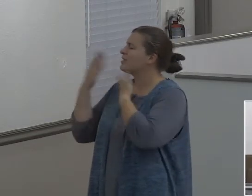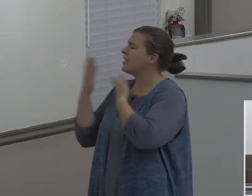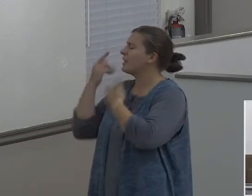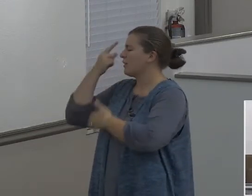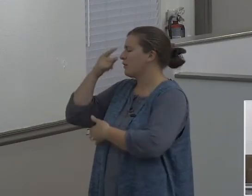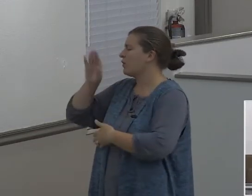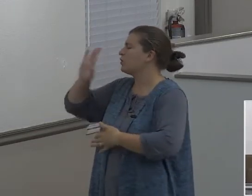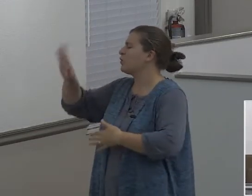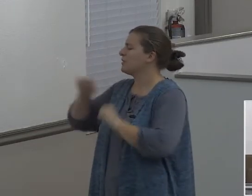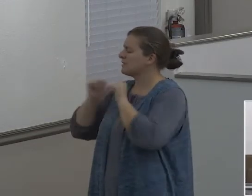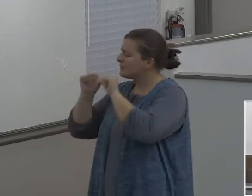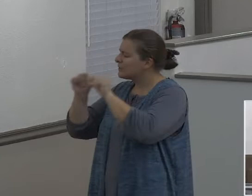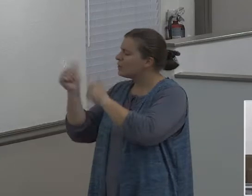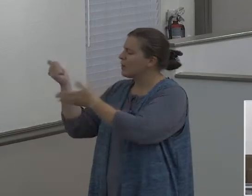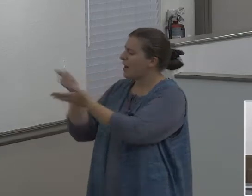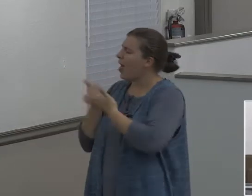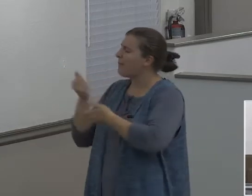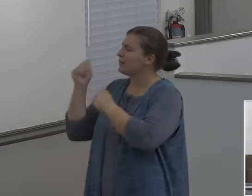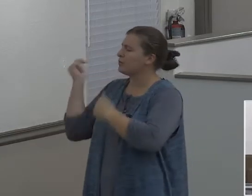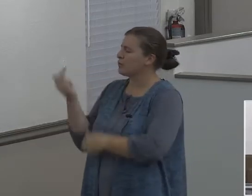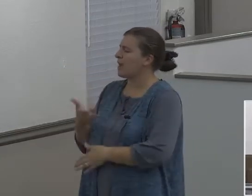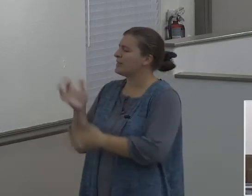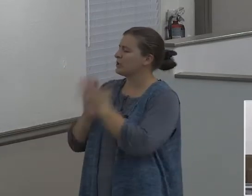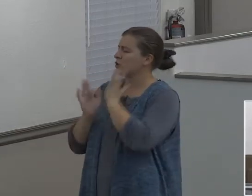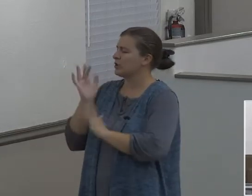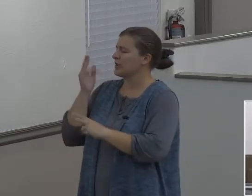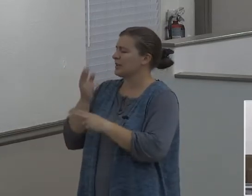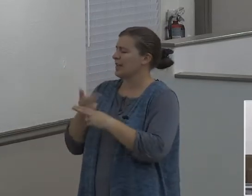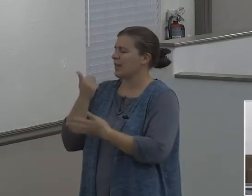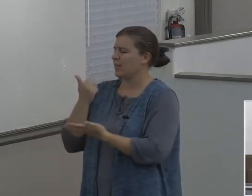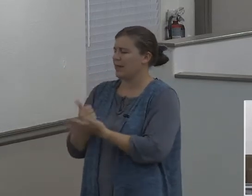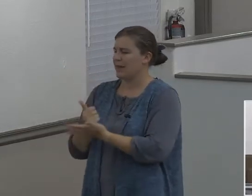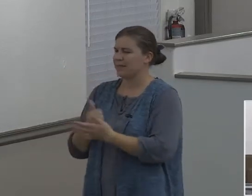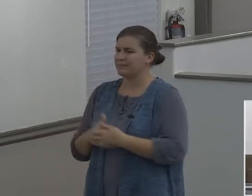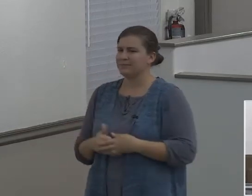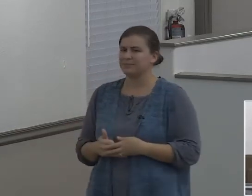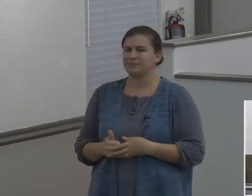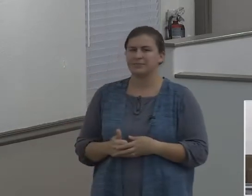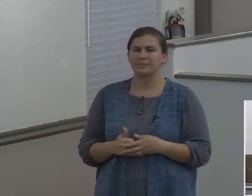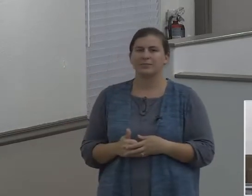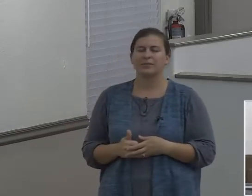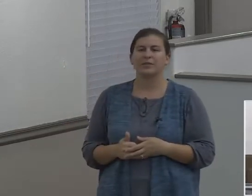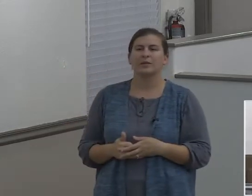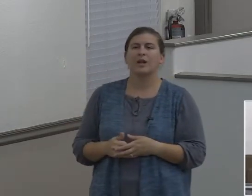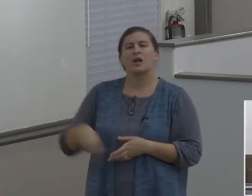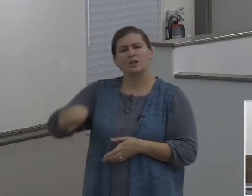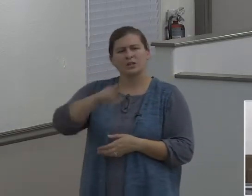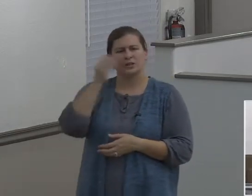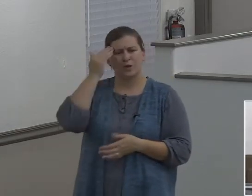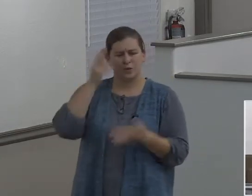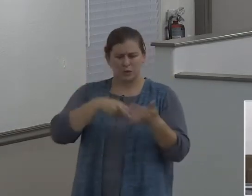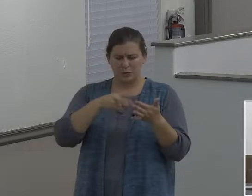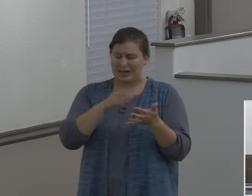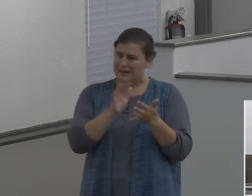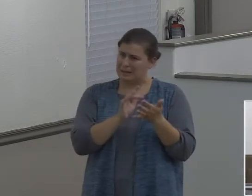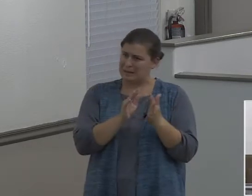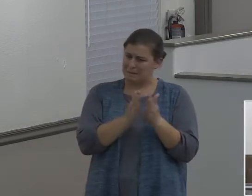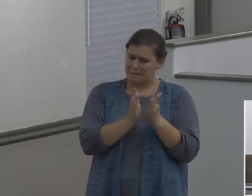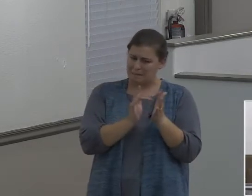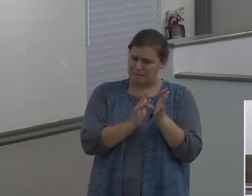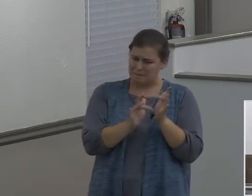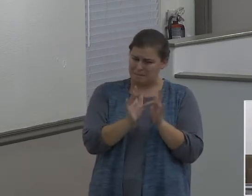help and grace in Jesus' name. Amen. Amen. You know, you read this passage, and it really sounds terrible,